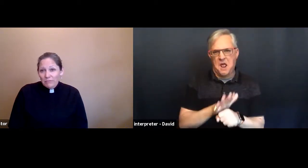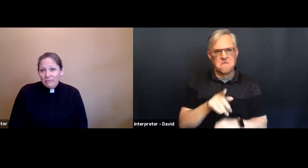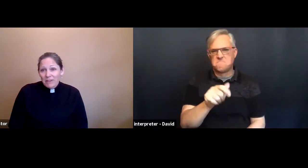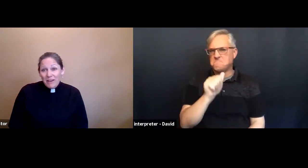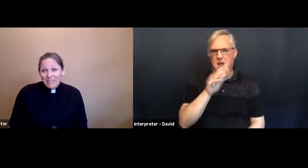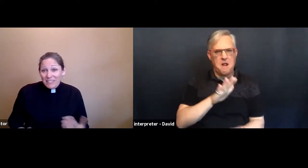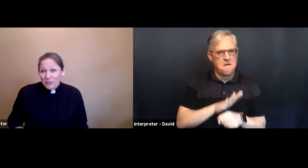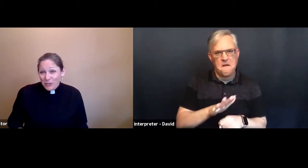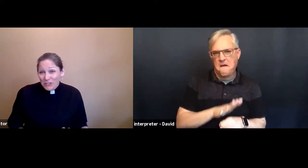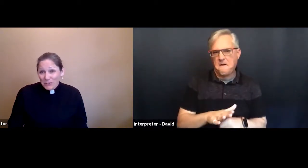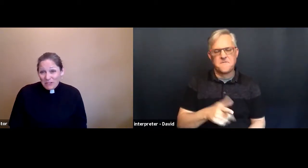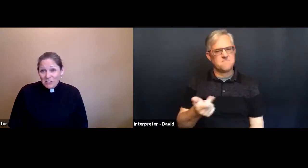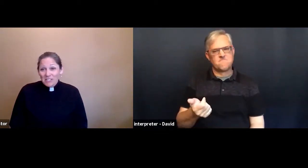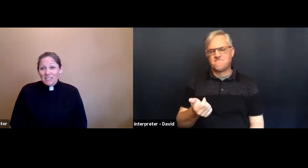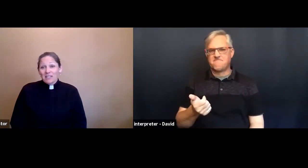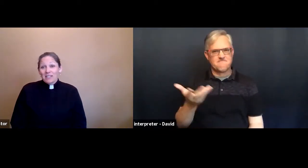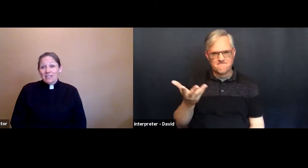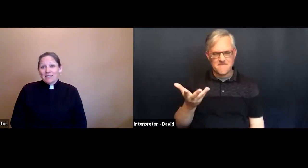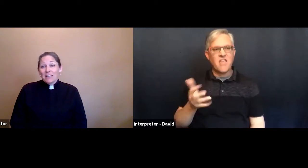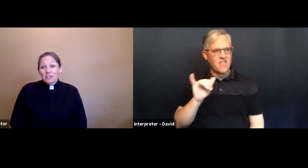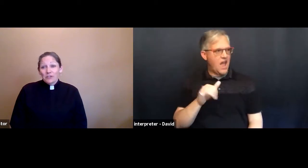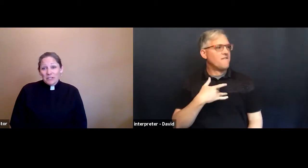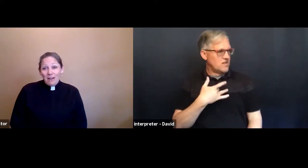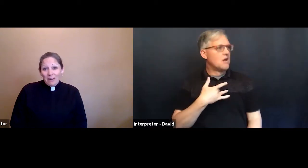Rather, it's easier to trust those messages than it is to trust God.